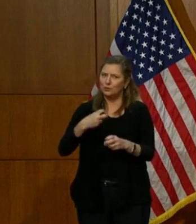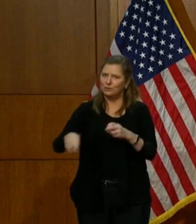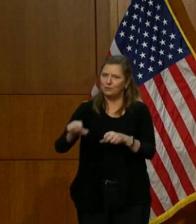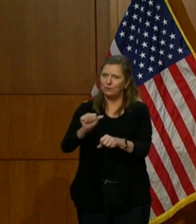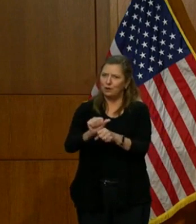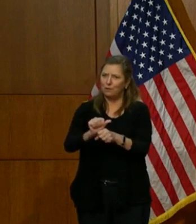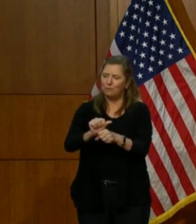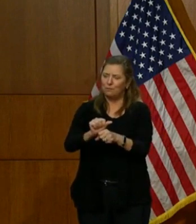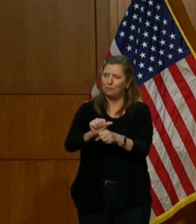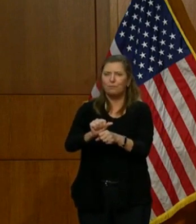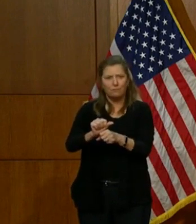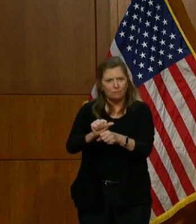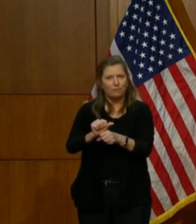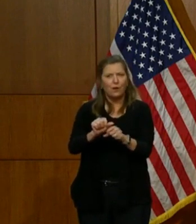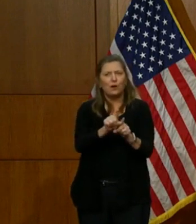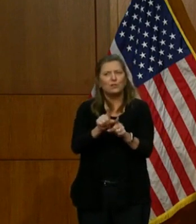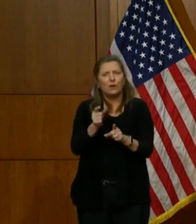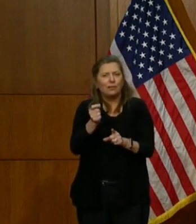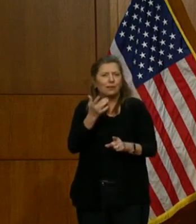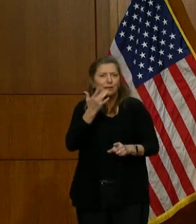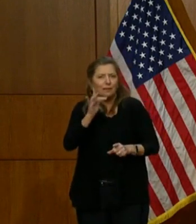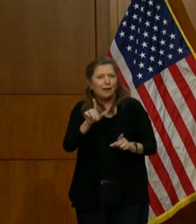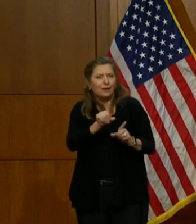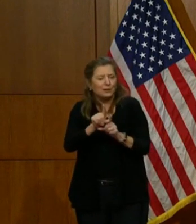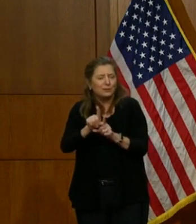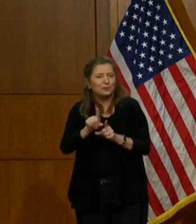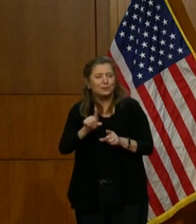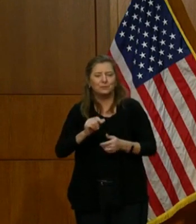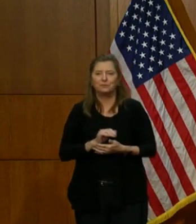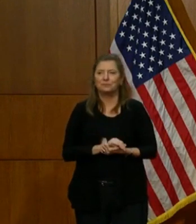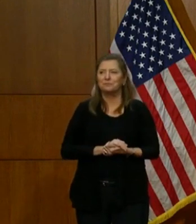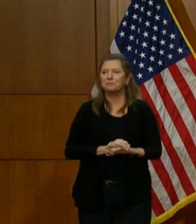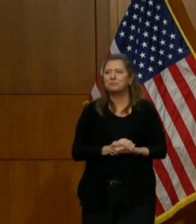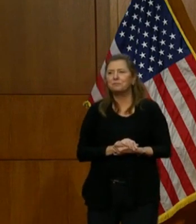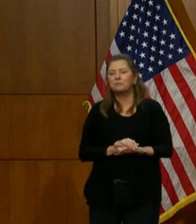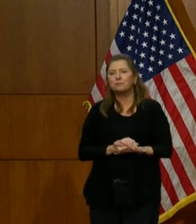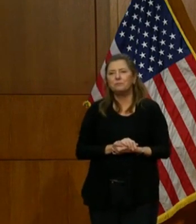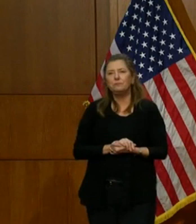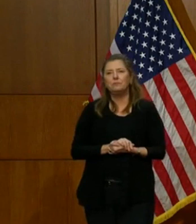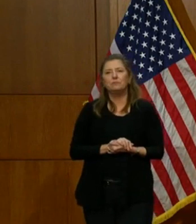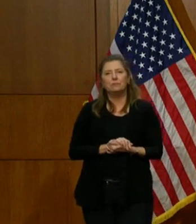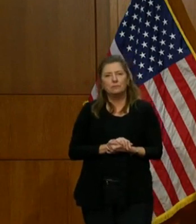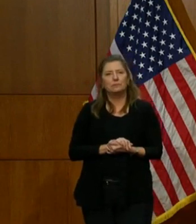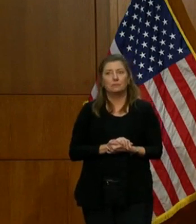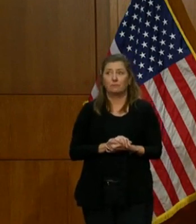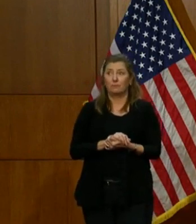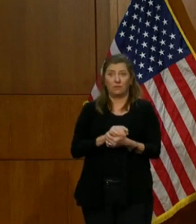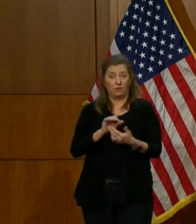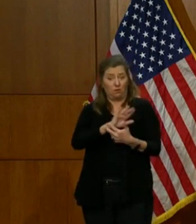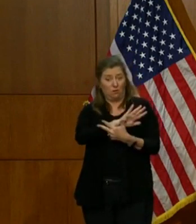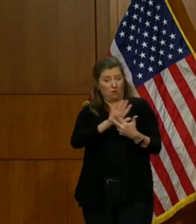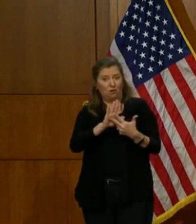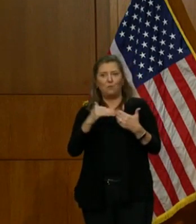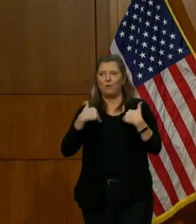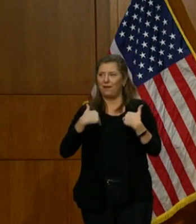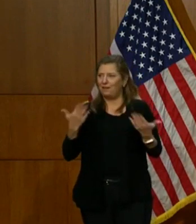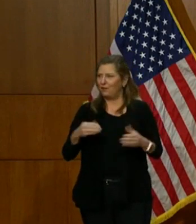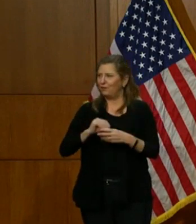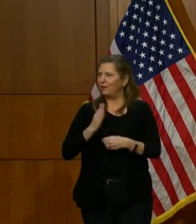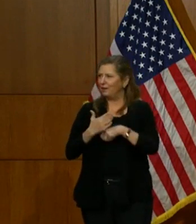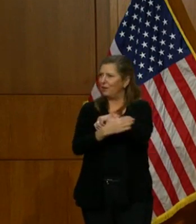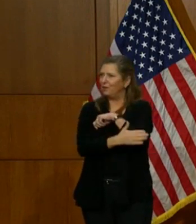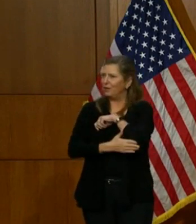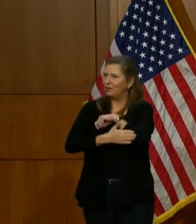job. And a little bit of luck doesn't hurt either. We've got all of that in this country,